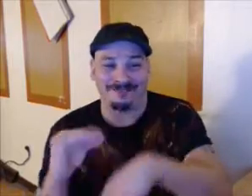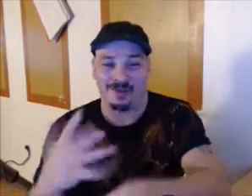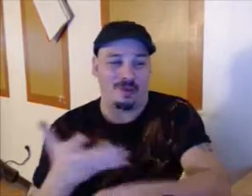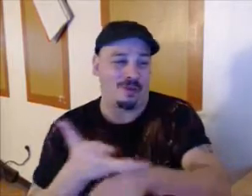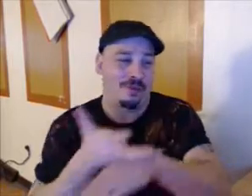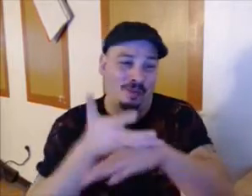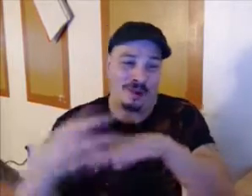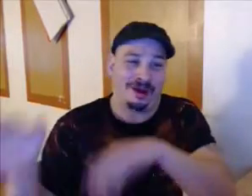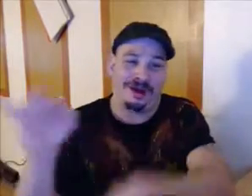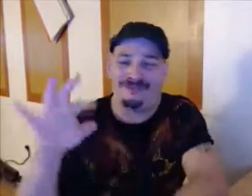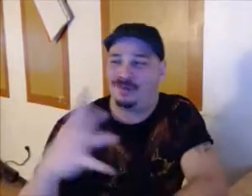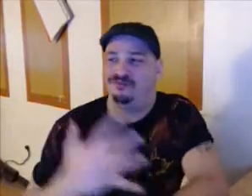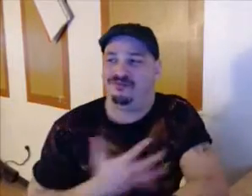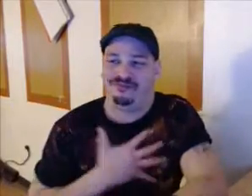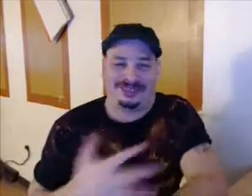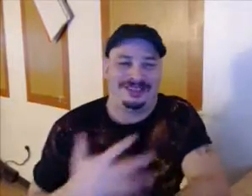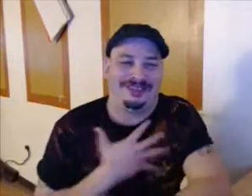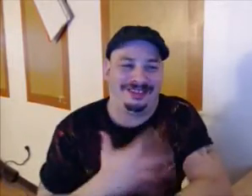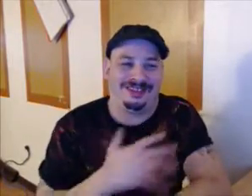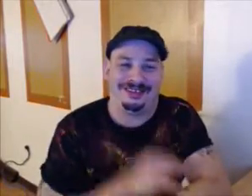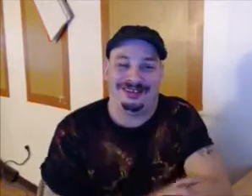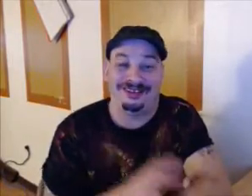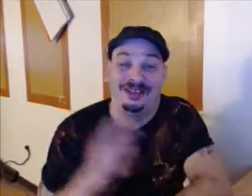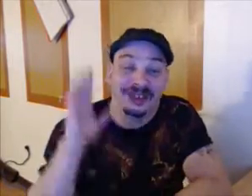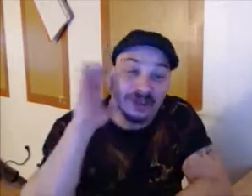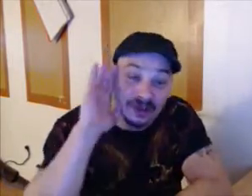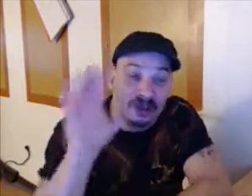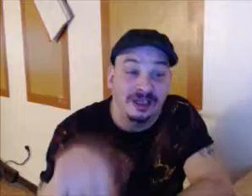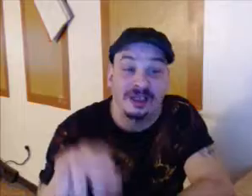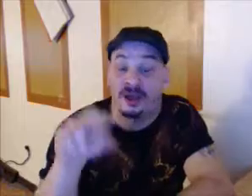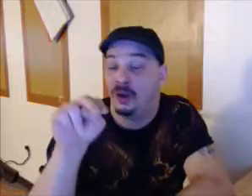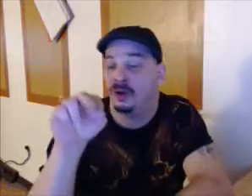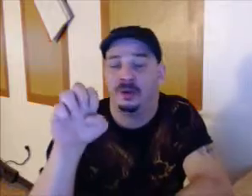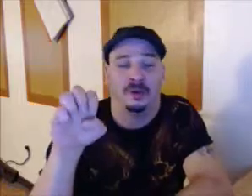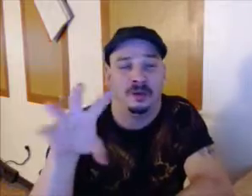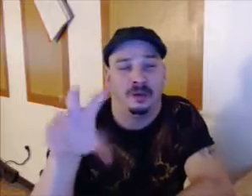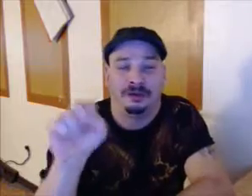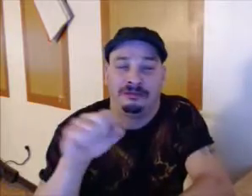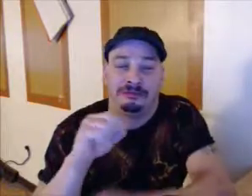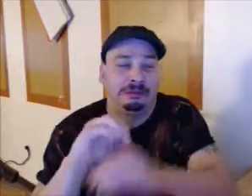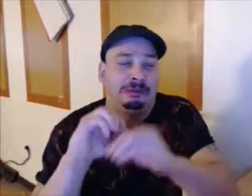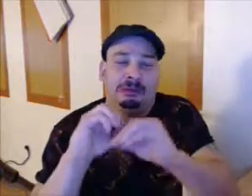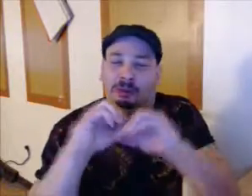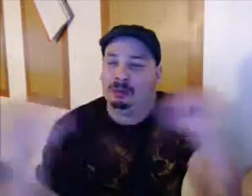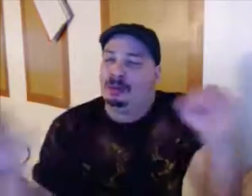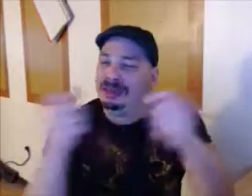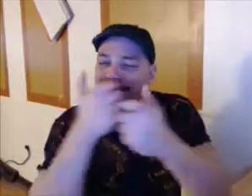have an unfair advantage? Its competitors think so, but the FTC has a different opinion.